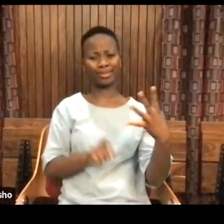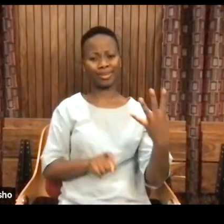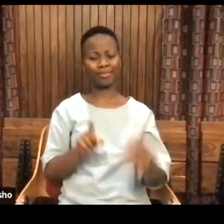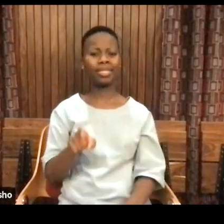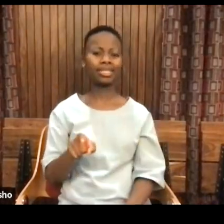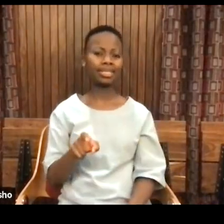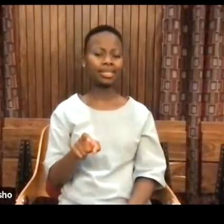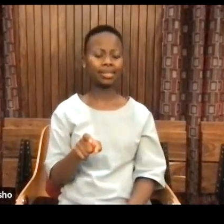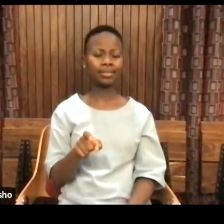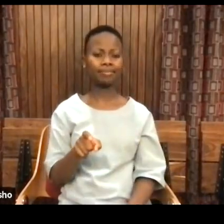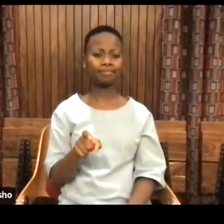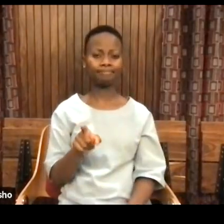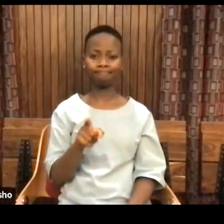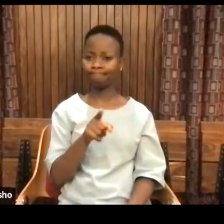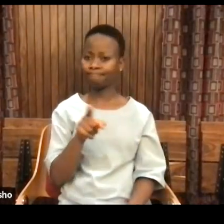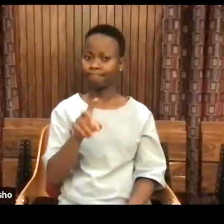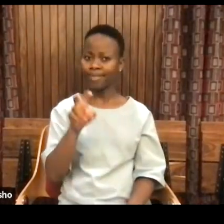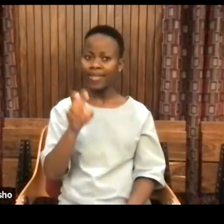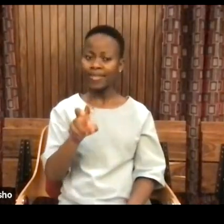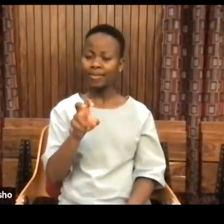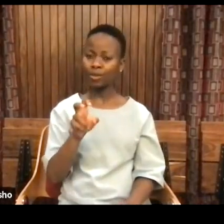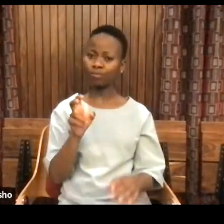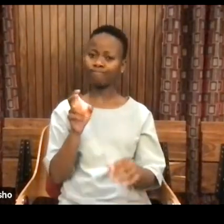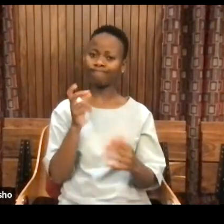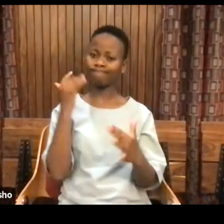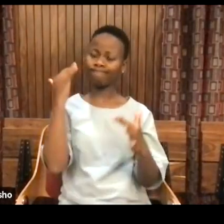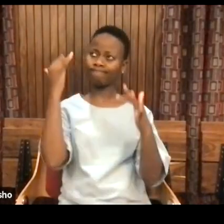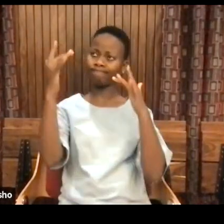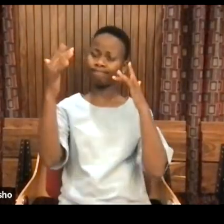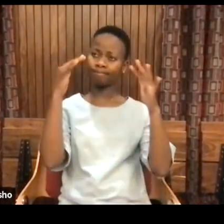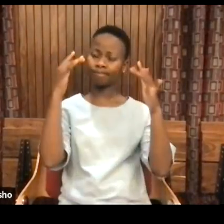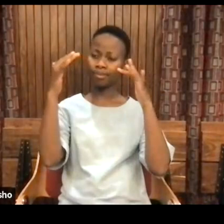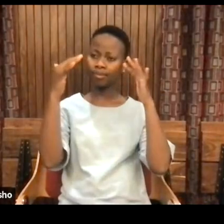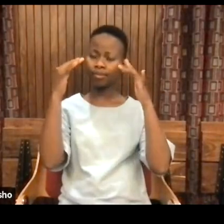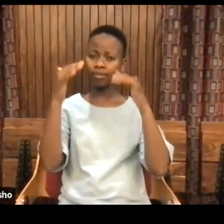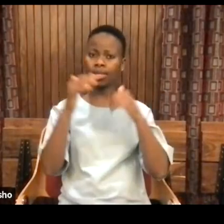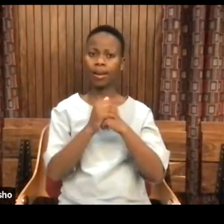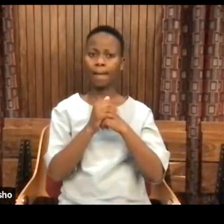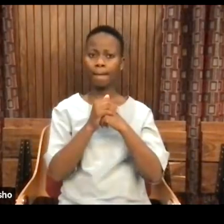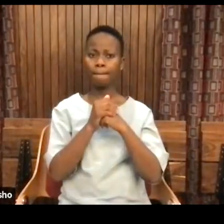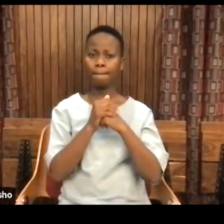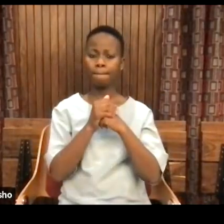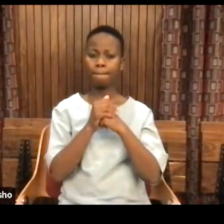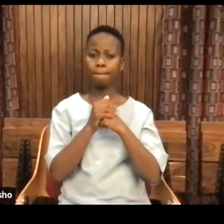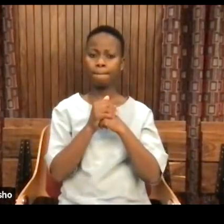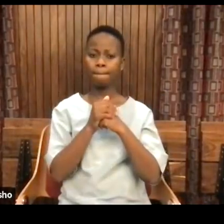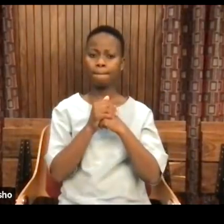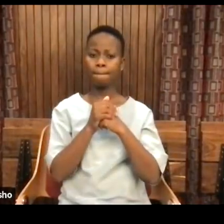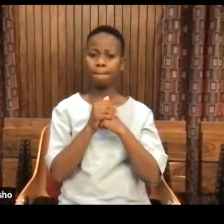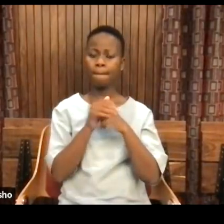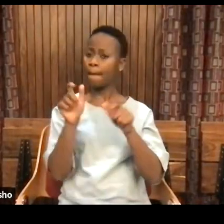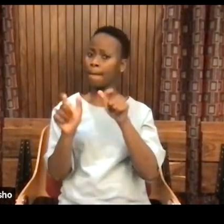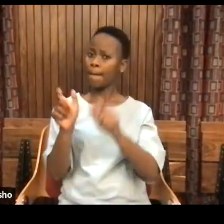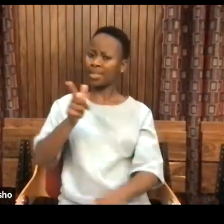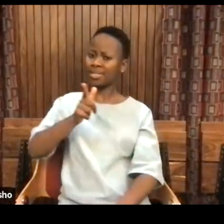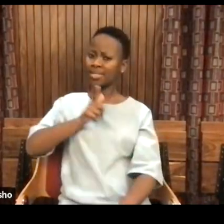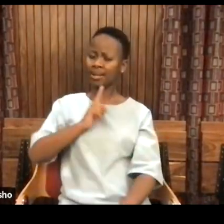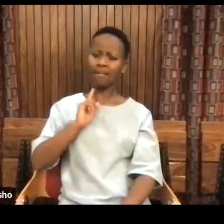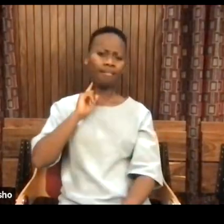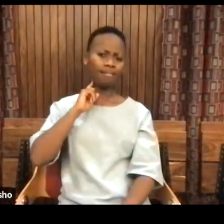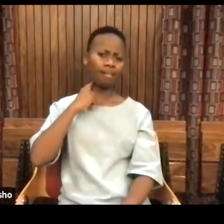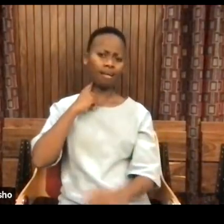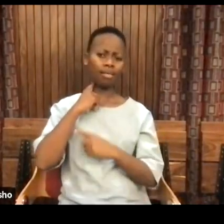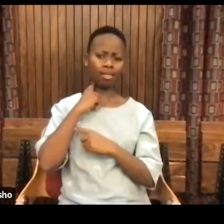And we should ask ourselves, what led to the lies that erased that past? You see?